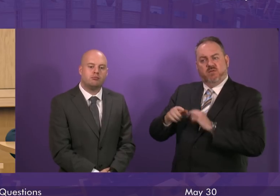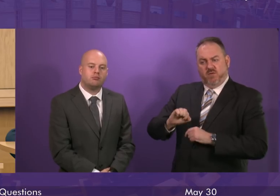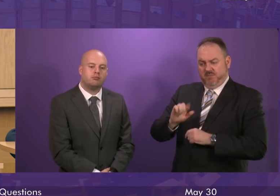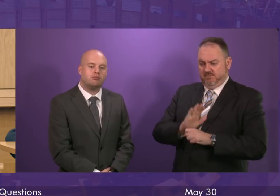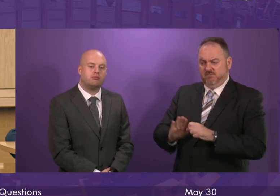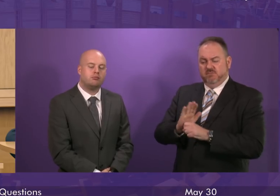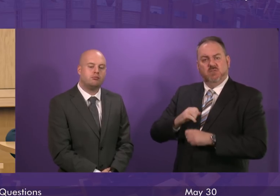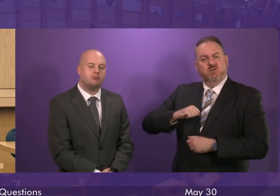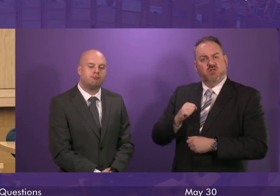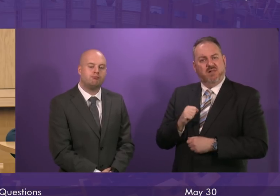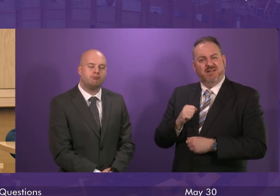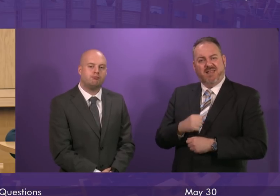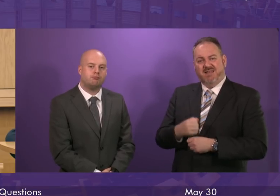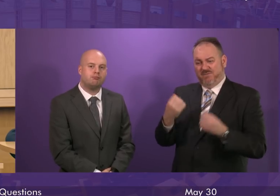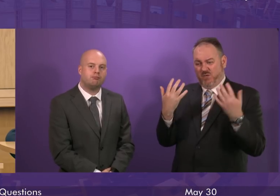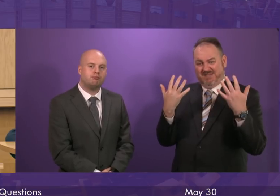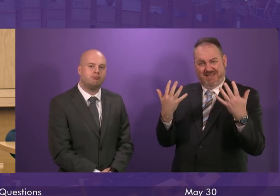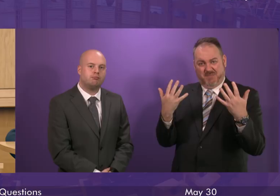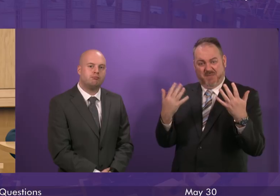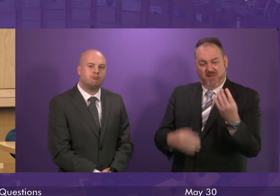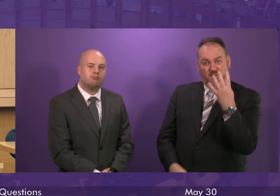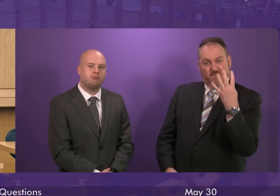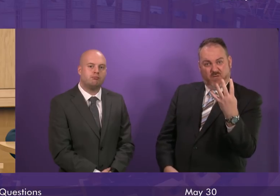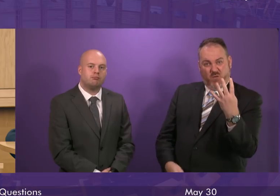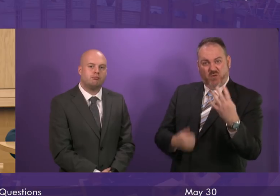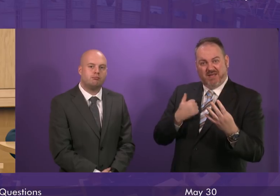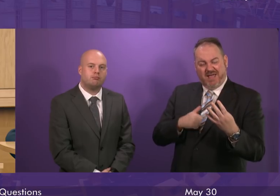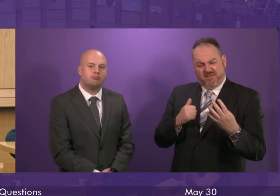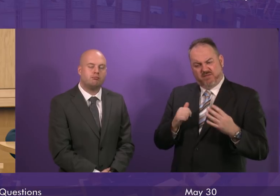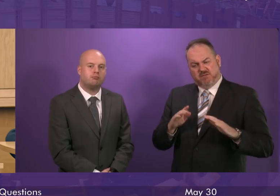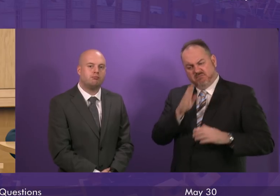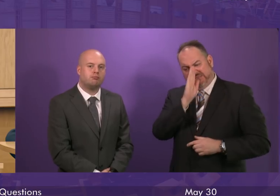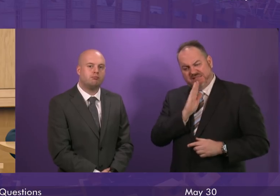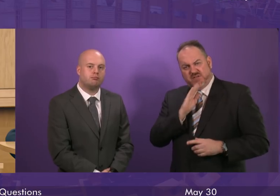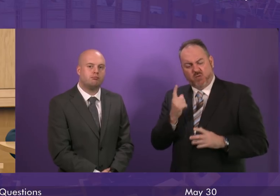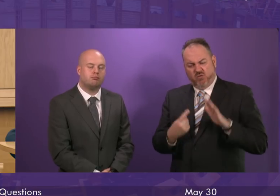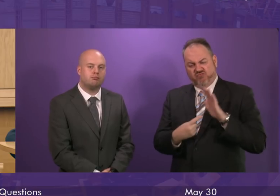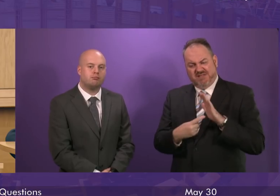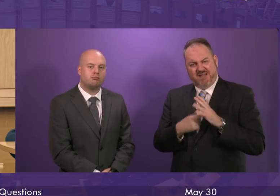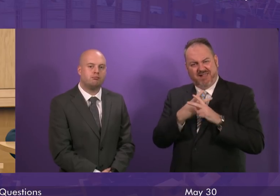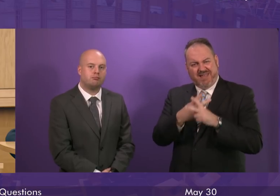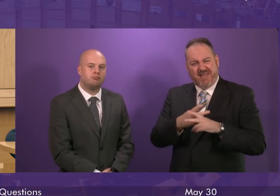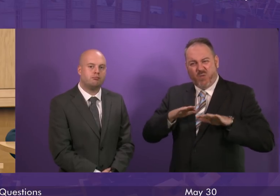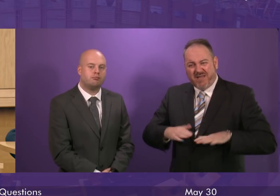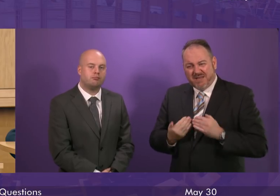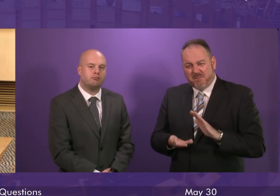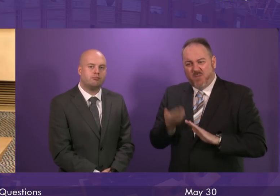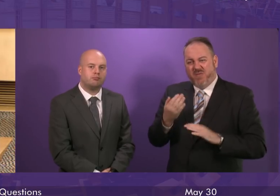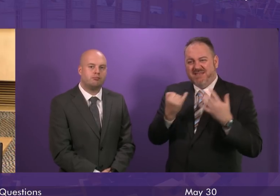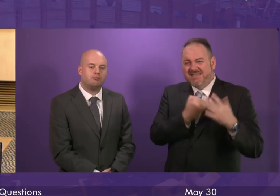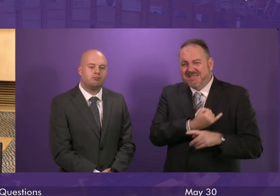that four in ten people requiring substantial or critical care we are found to be waiting more than six weeks to receive it.